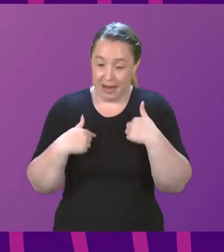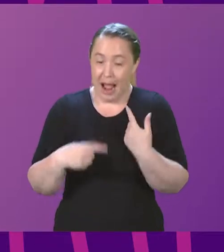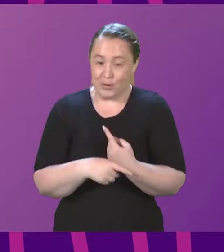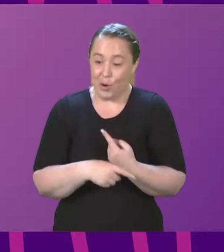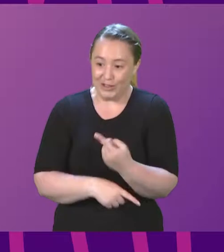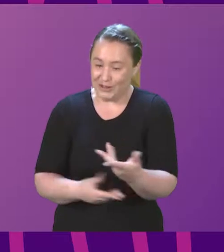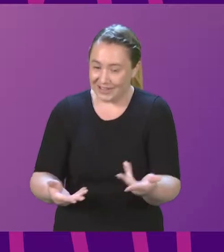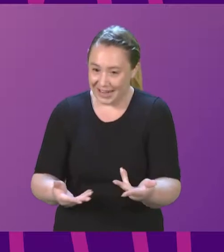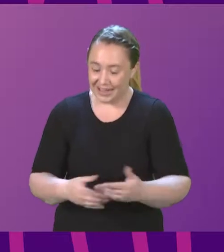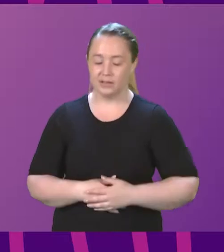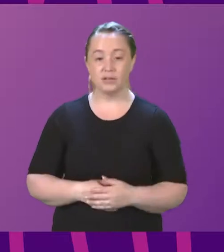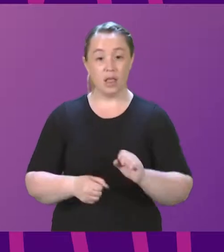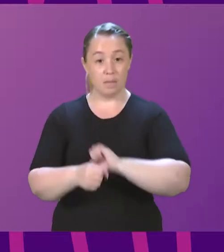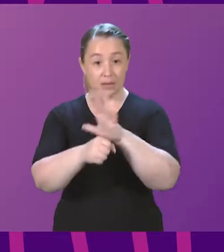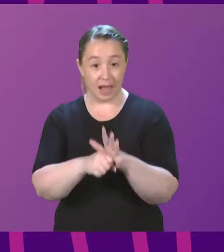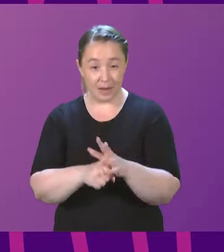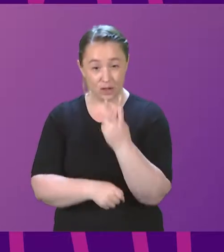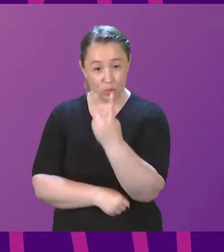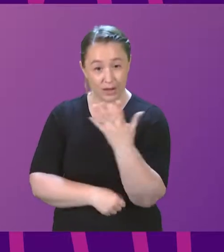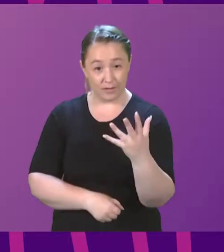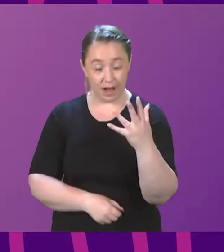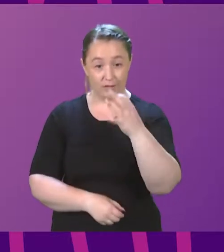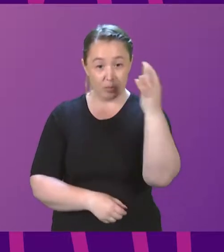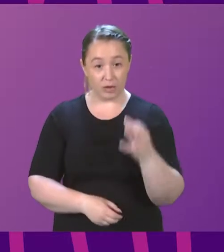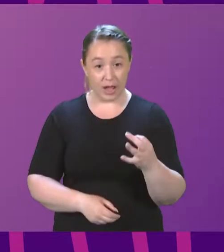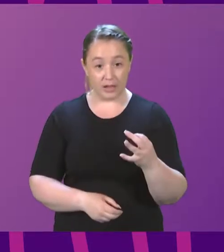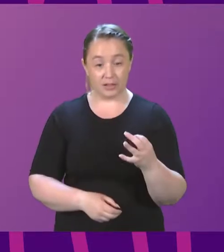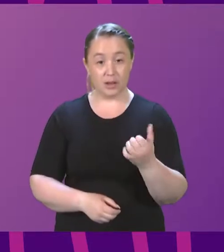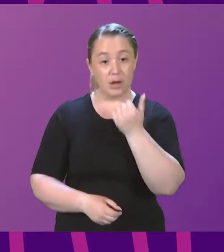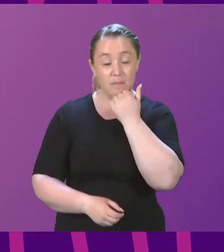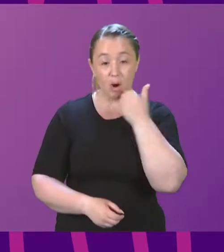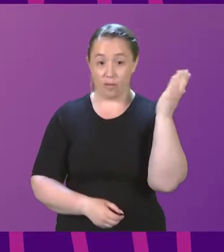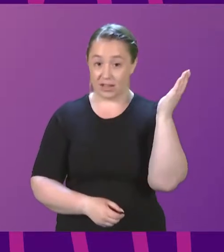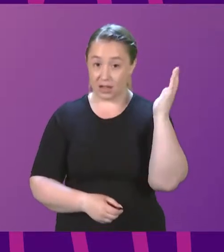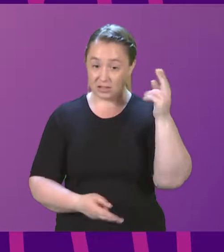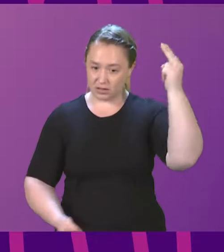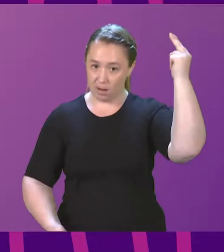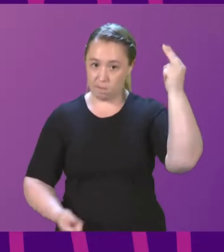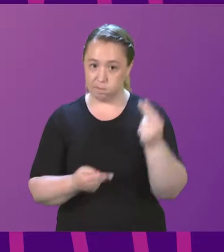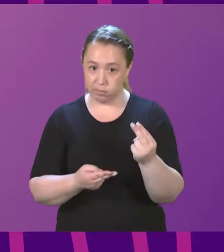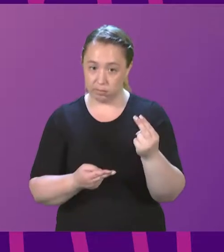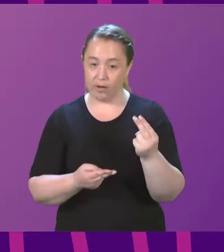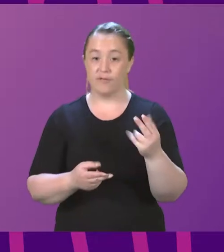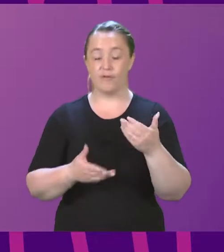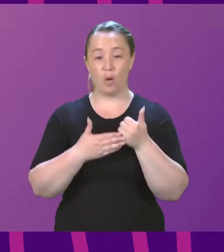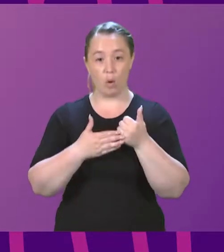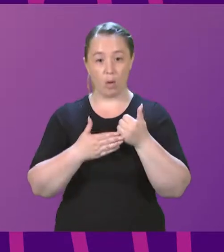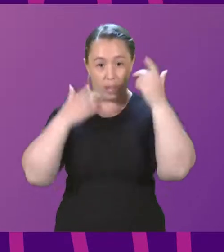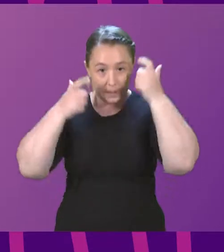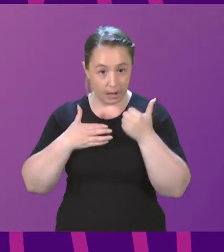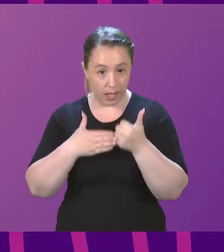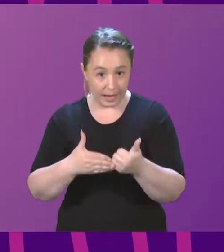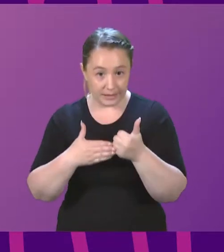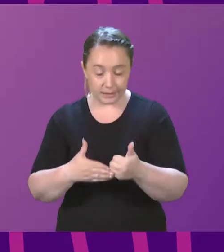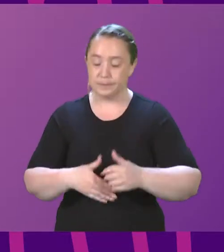the pandemic, there was a 25% loss in the number of solicitors engaged in Legal Aid work. And I am sure the Minister would take this point on. There is not